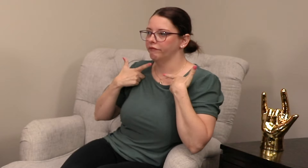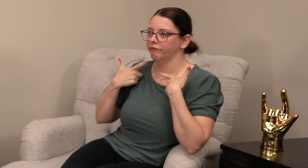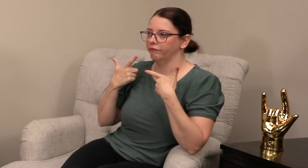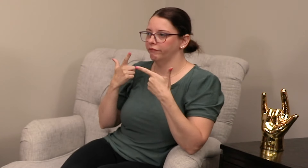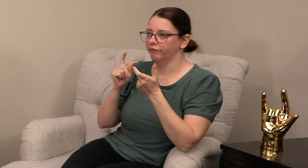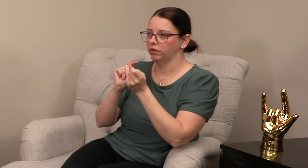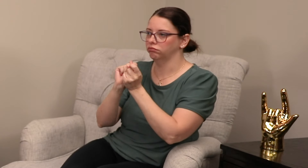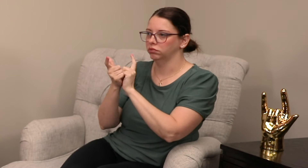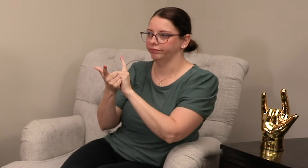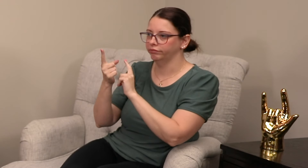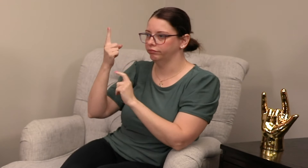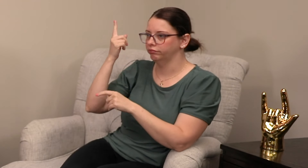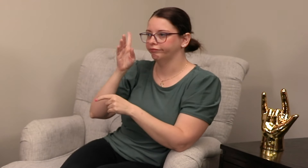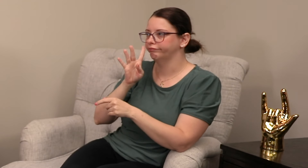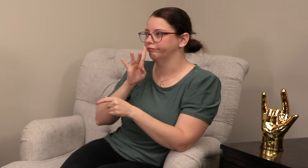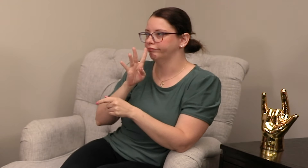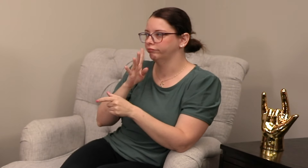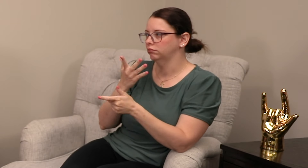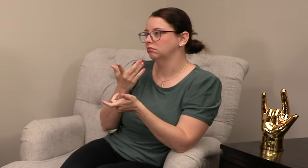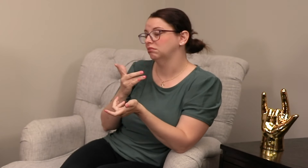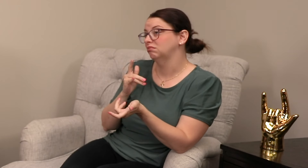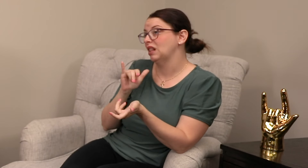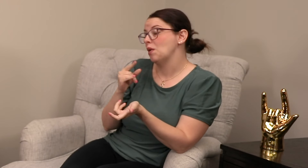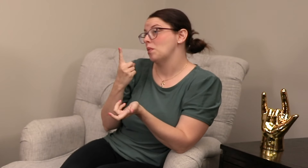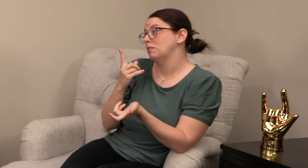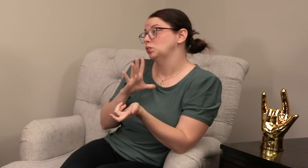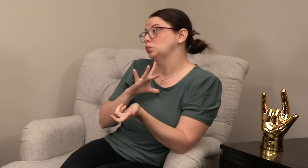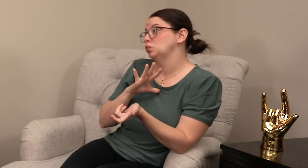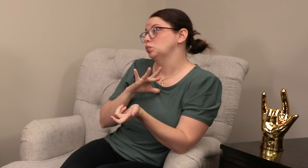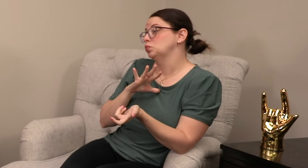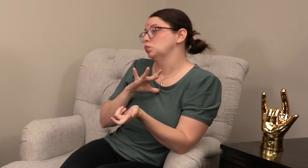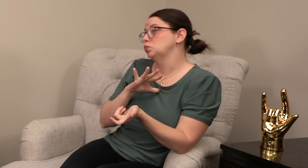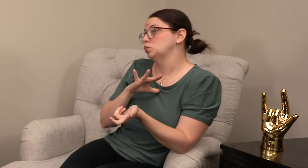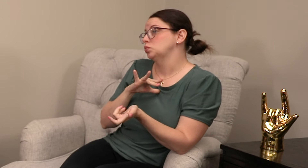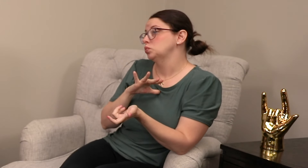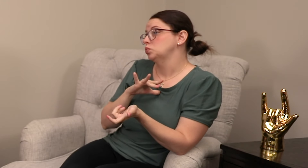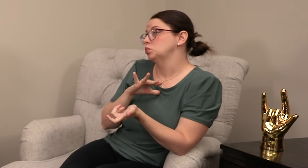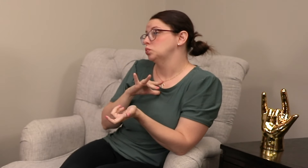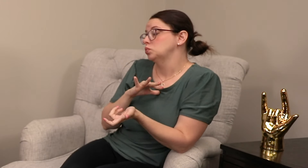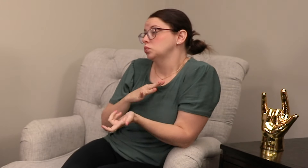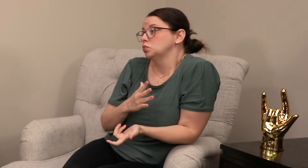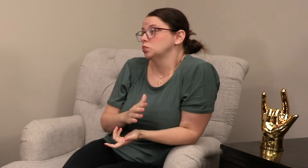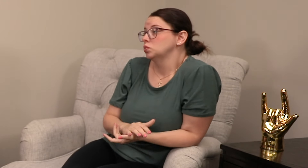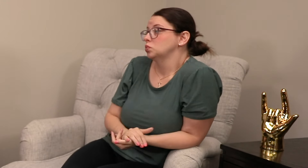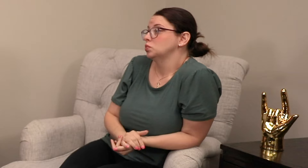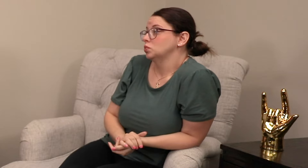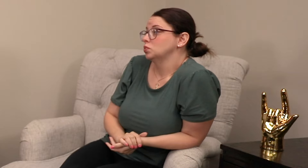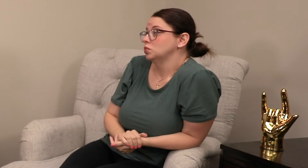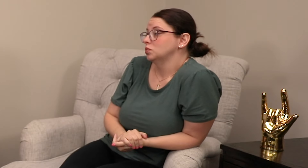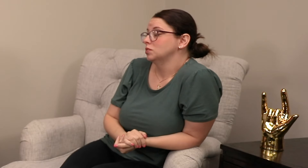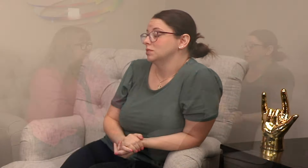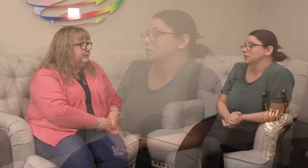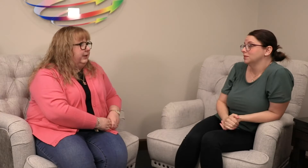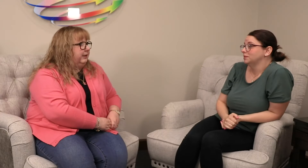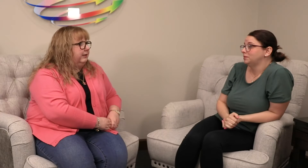can just have like live translation or, you know, speech to text or something for that. That'd be cool. Yeah.